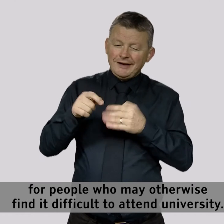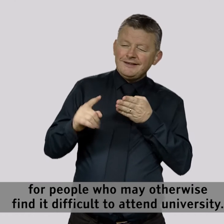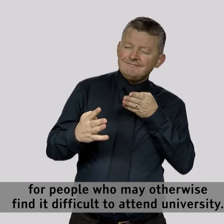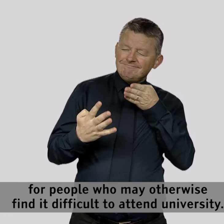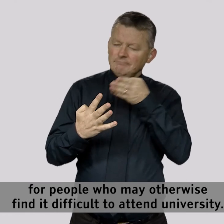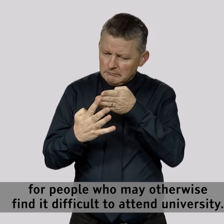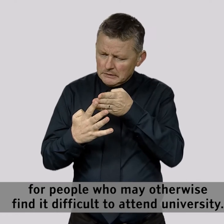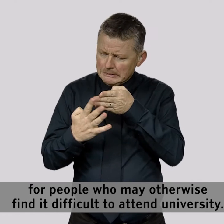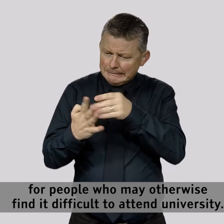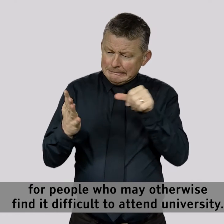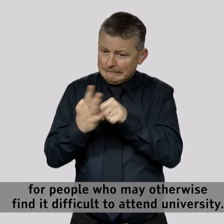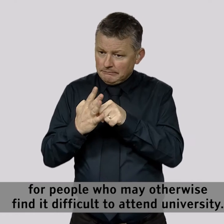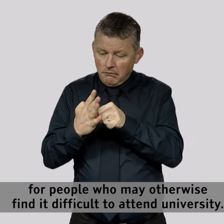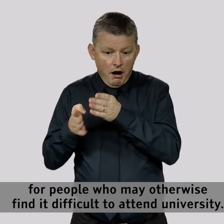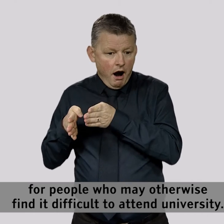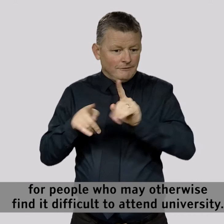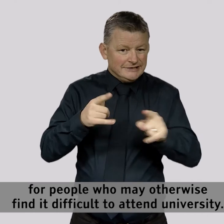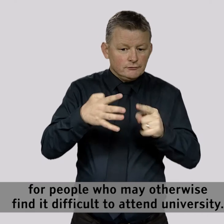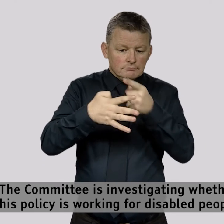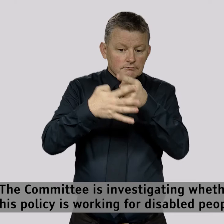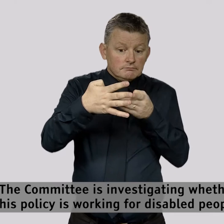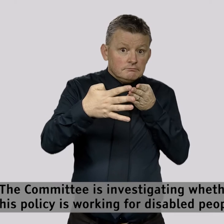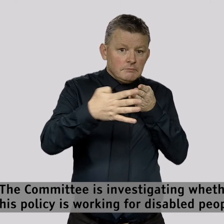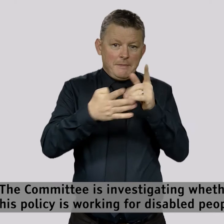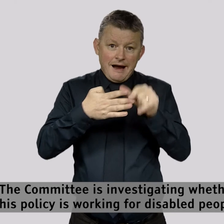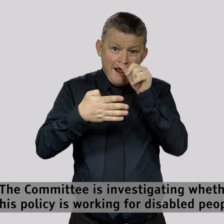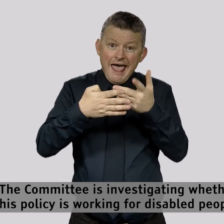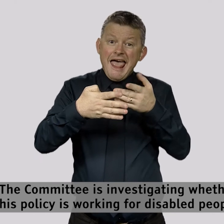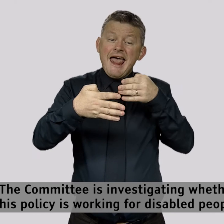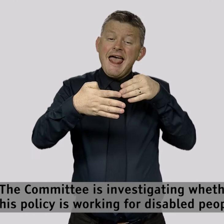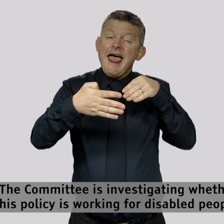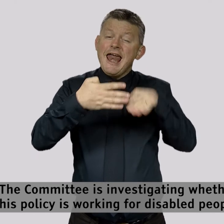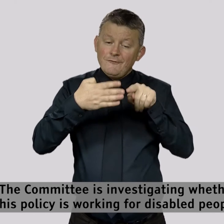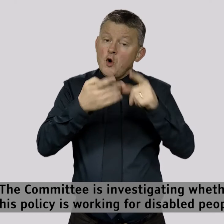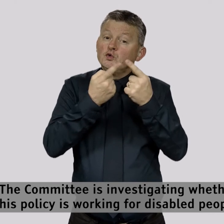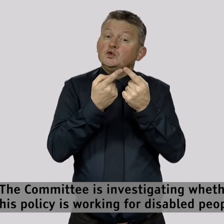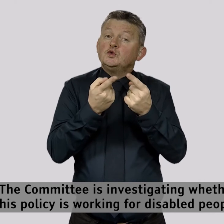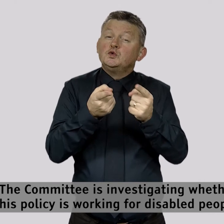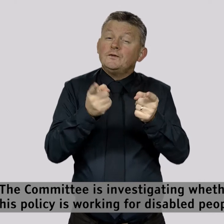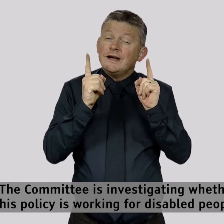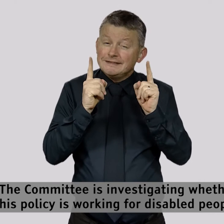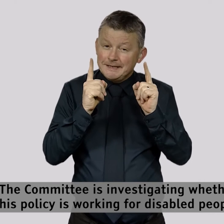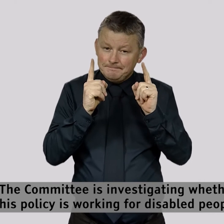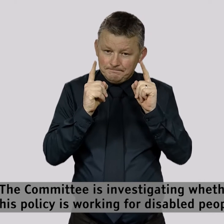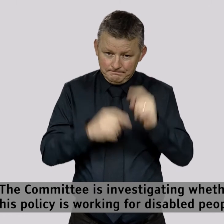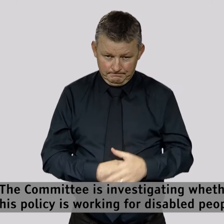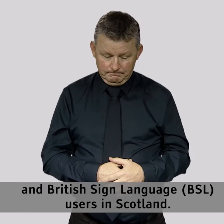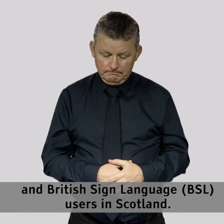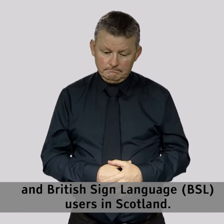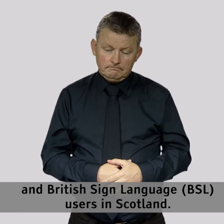to attend university. The Committee is investigating whether this policy is working for disabled people and British